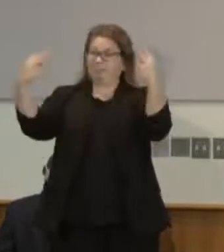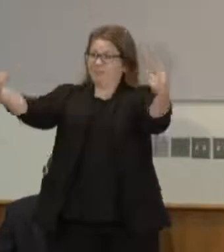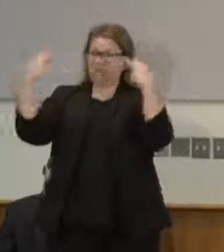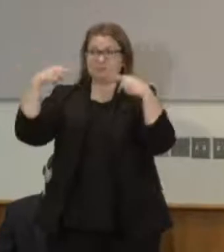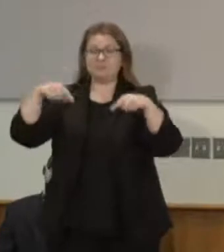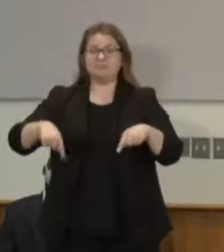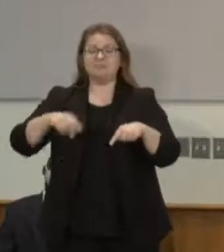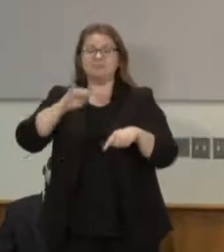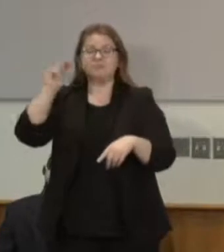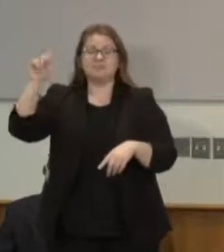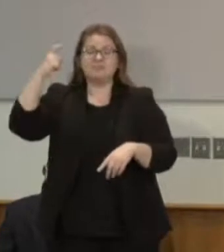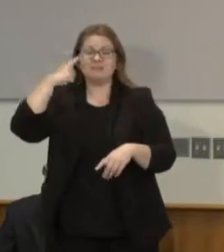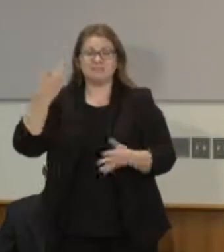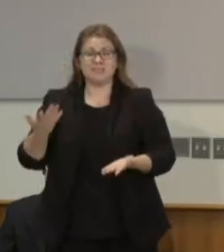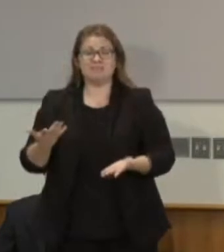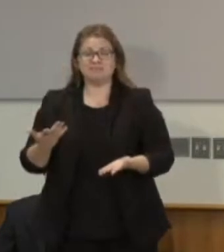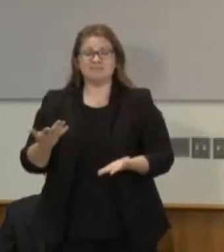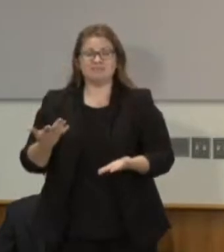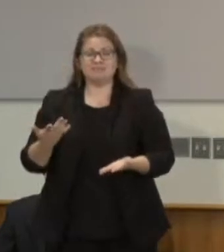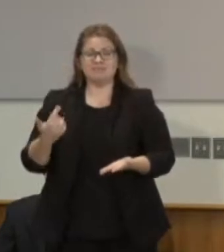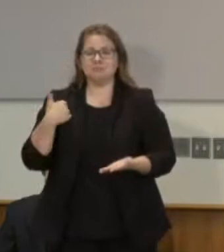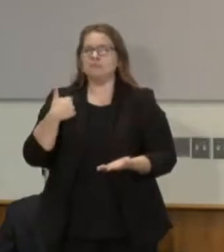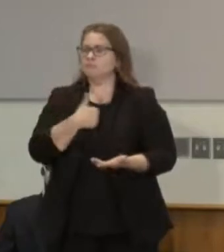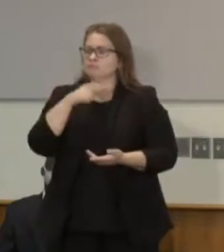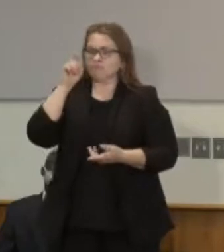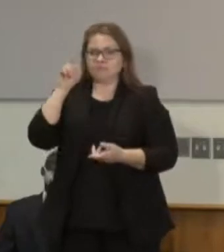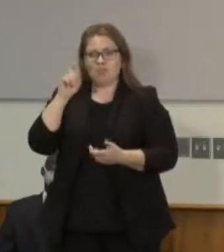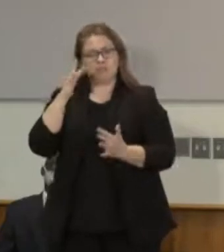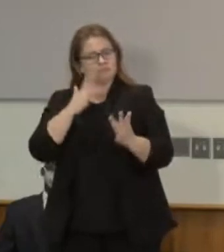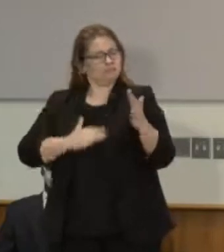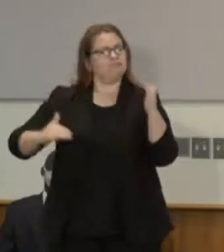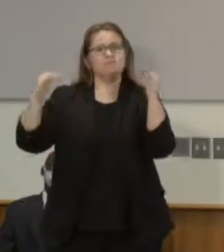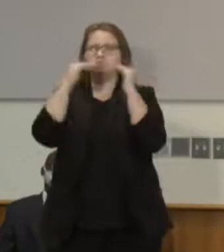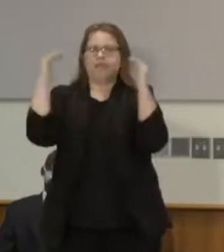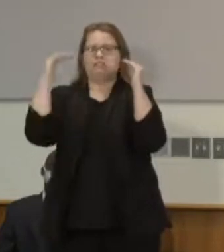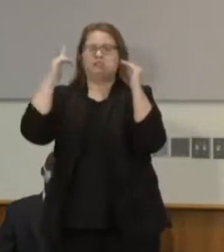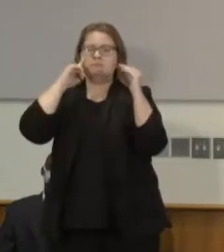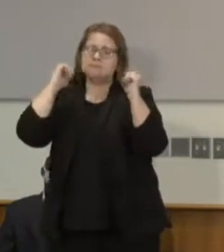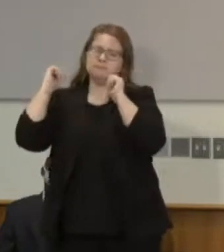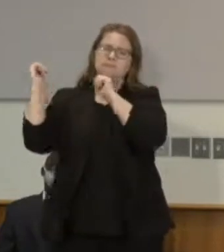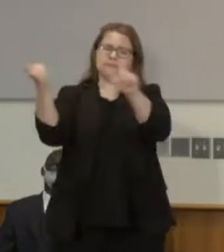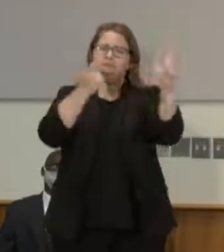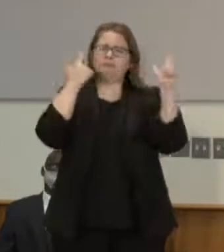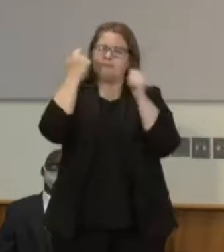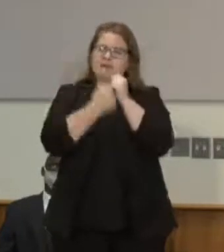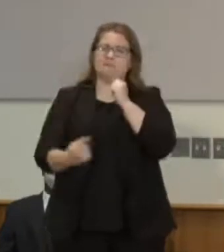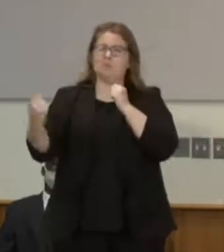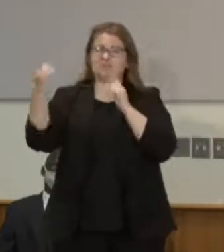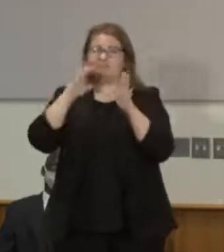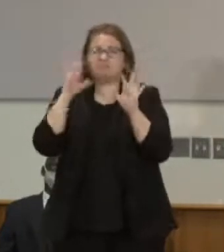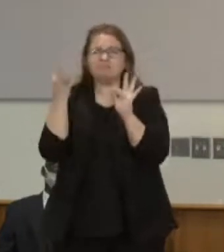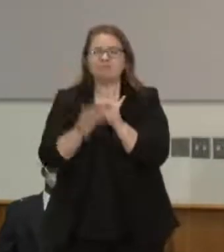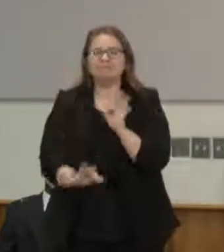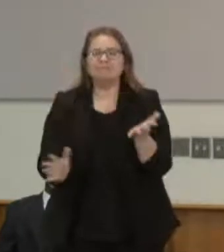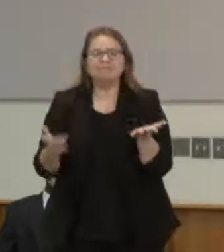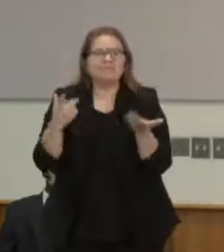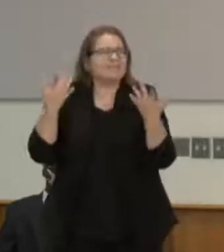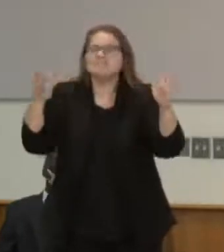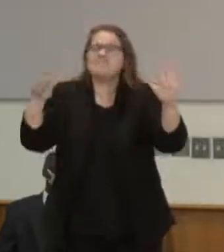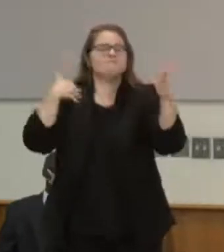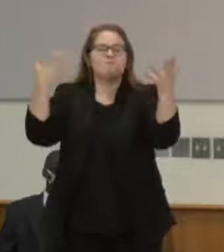sure that we bring justice for everyone and that's all simple that we're asking for thank you so much